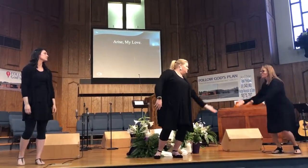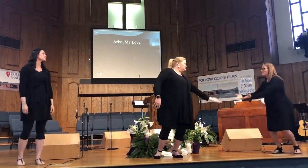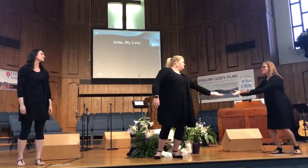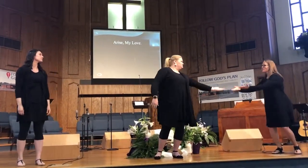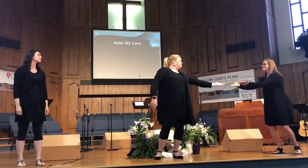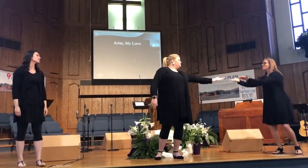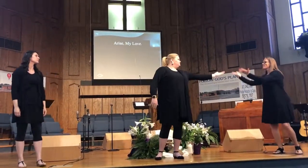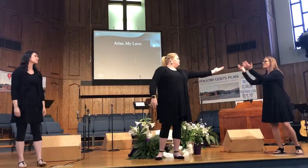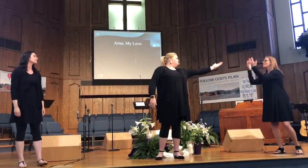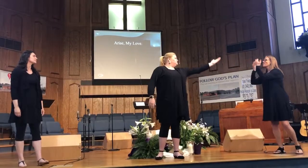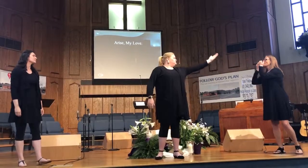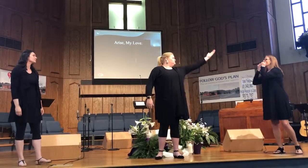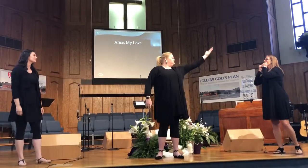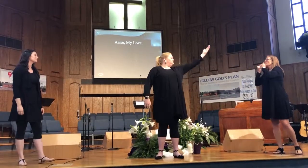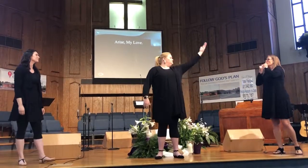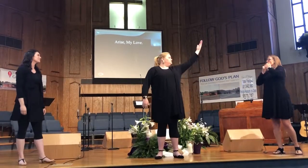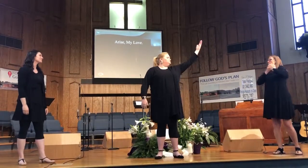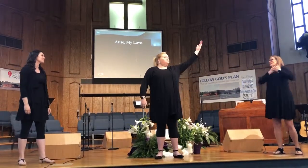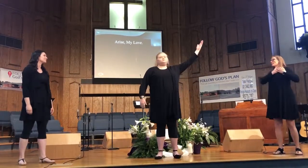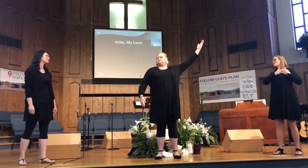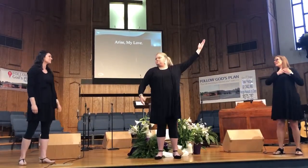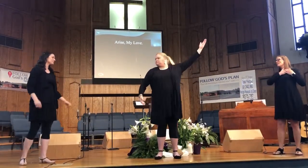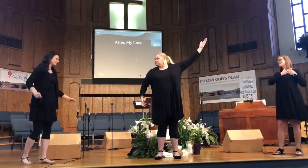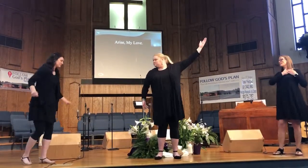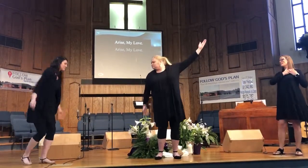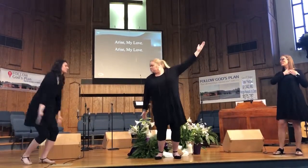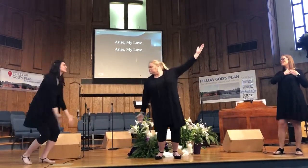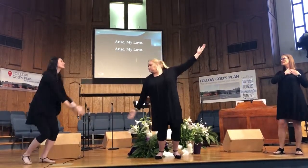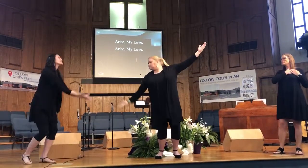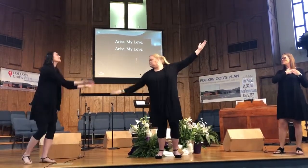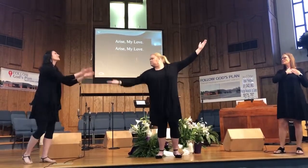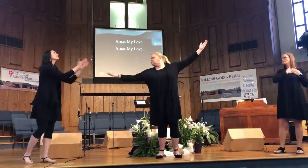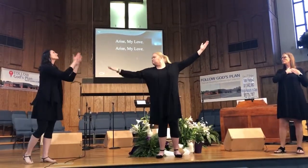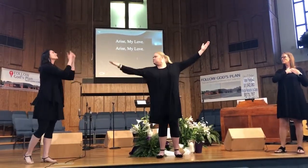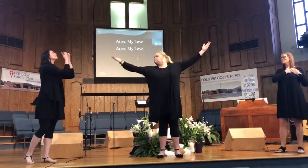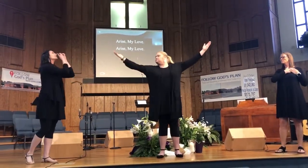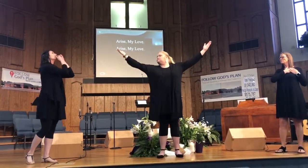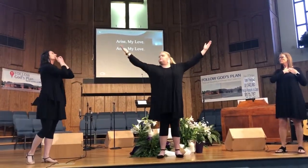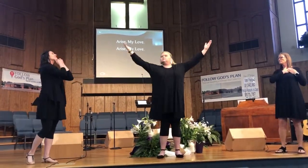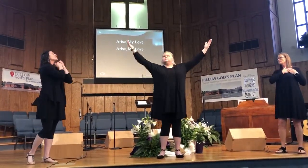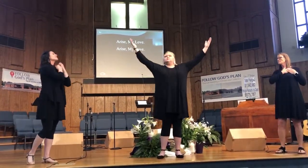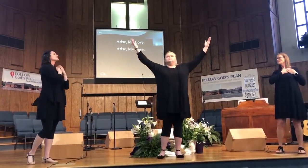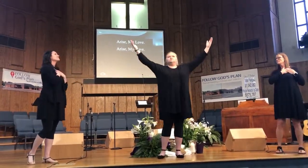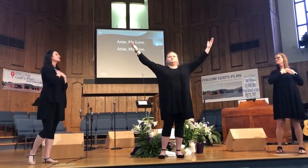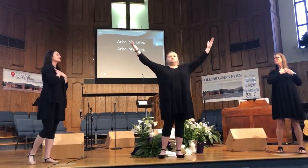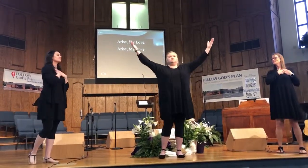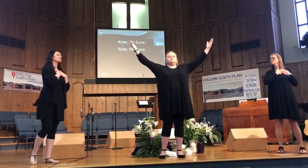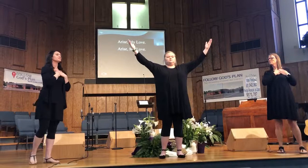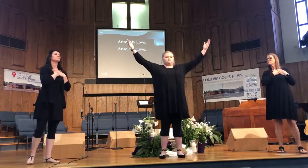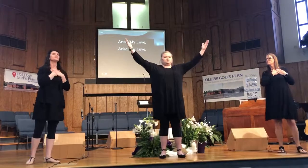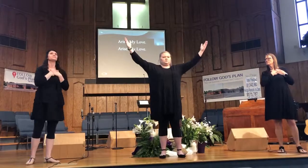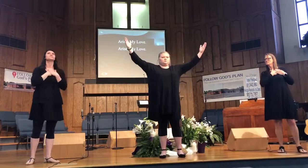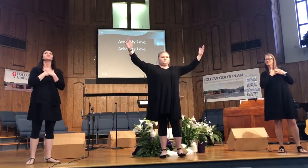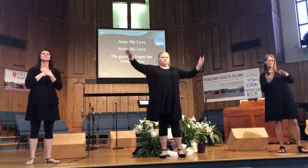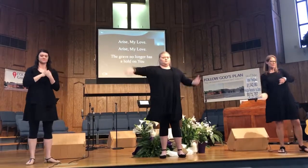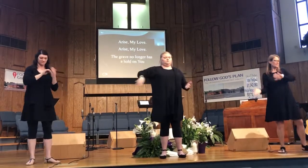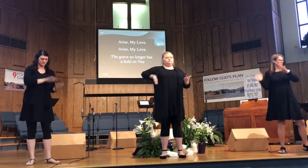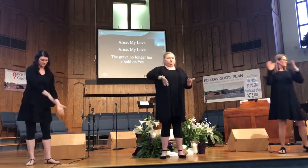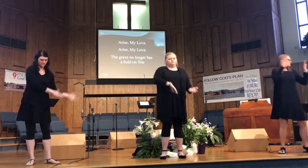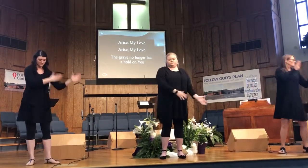For the eyes below, for the eyes below,